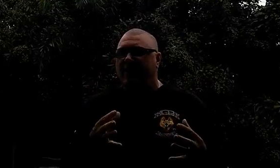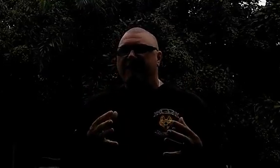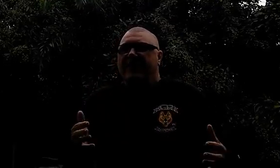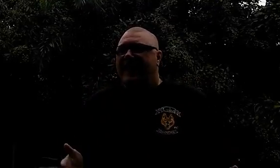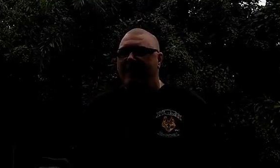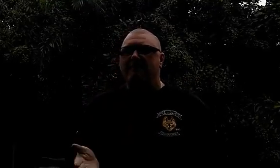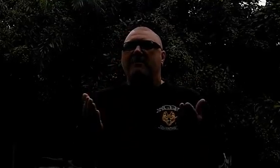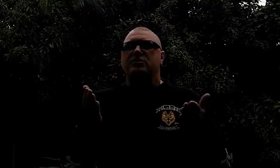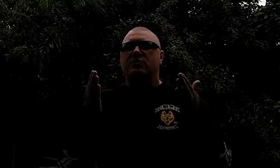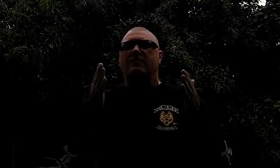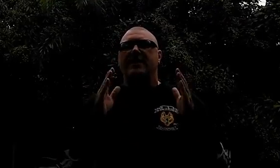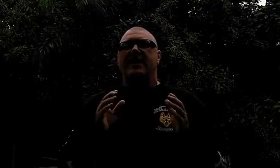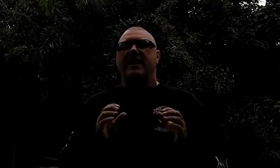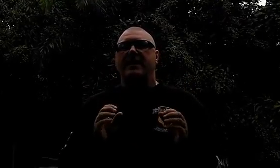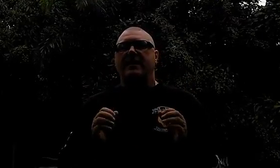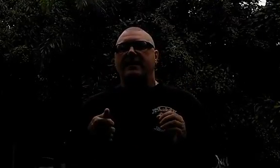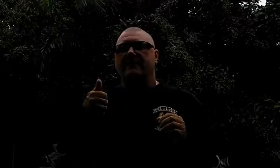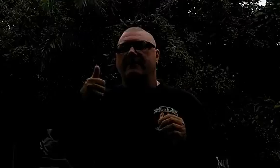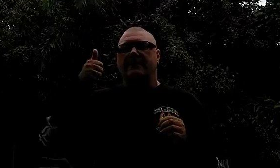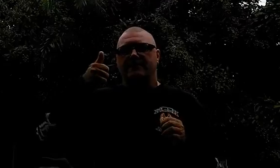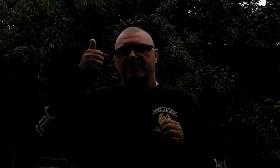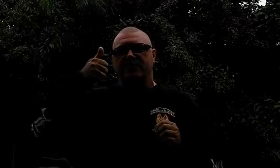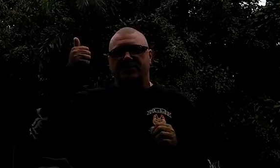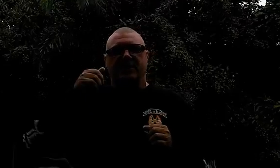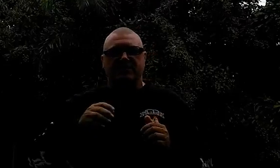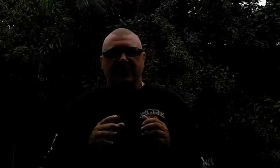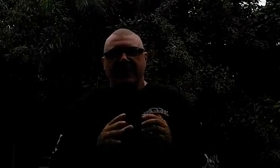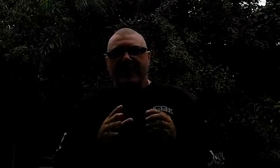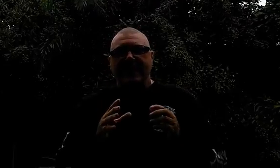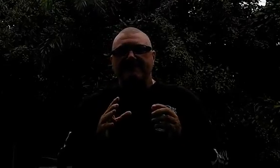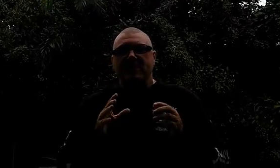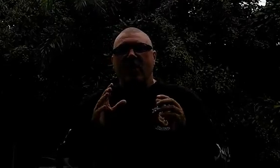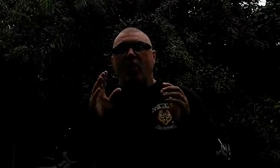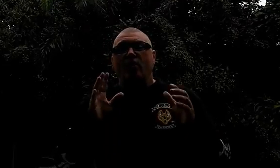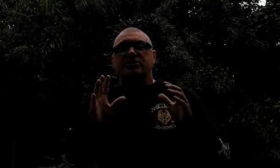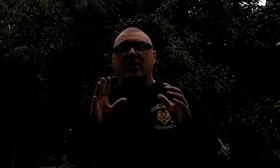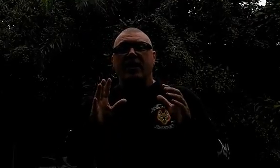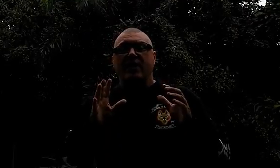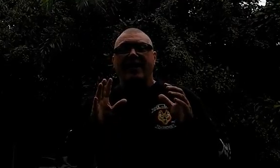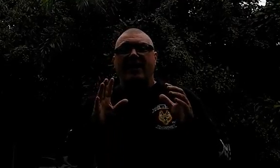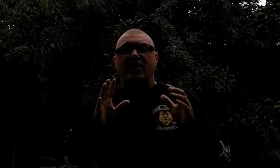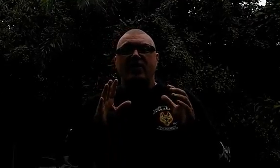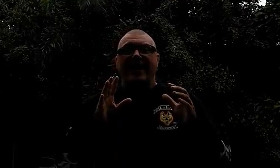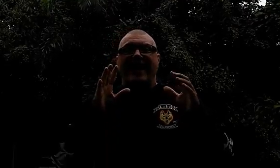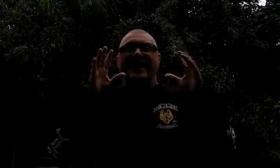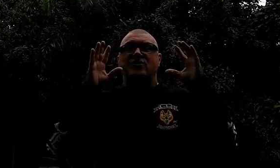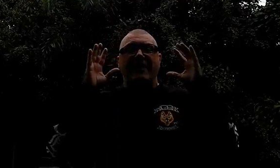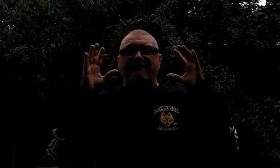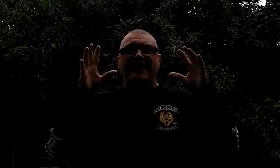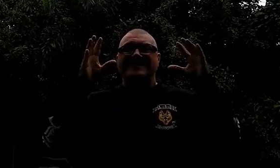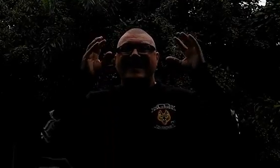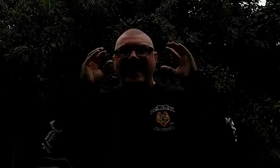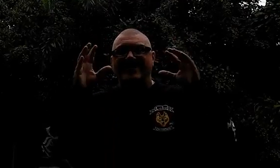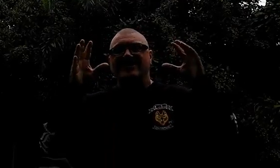love, yeah, and bumps you up the SERPs, yeah. Also we're going to include graphics, headers,